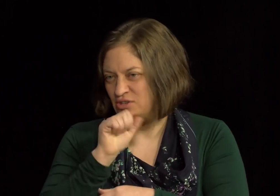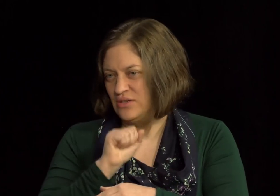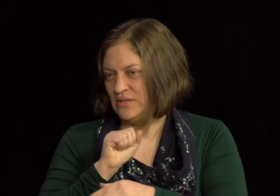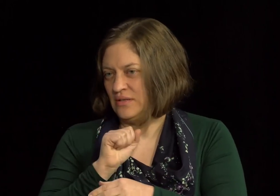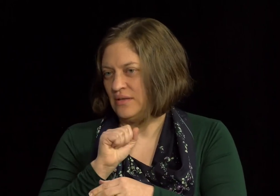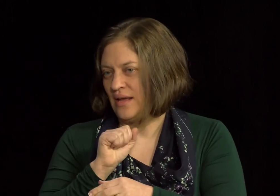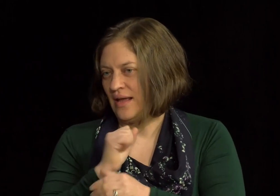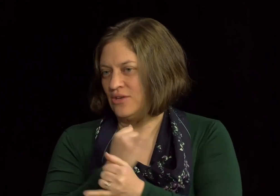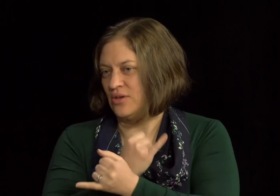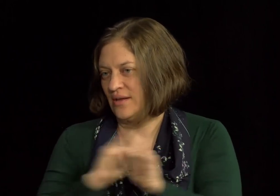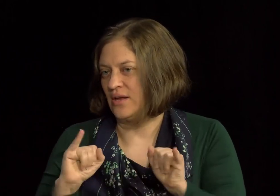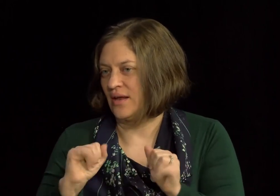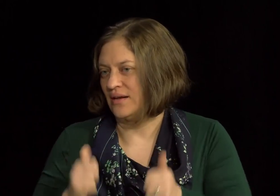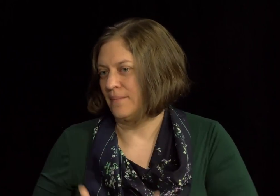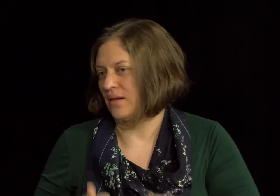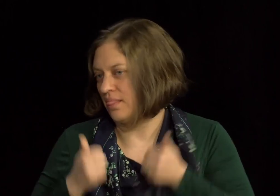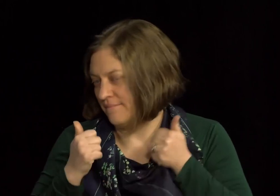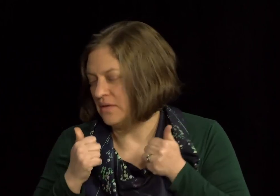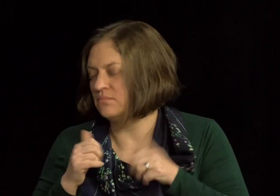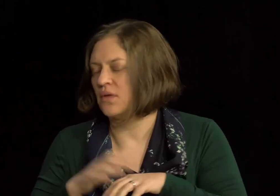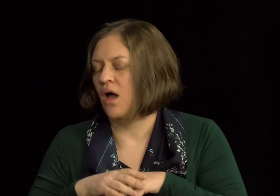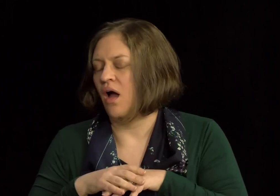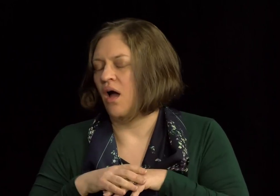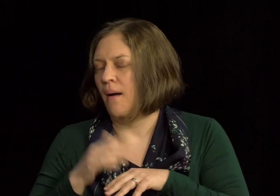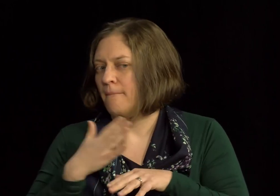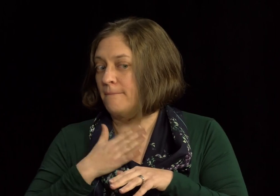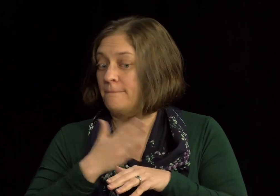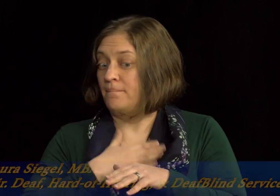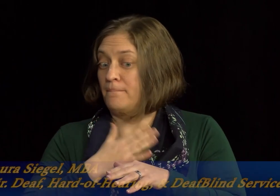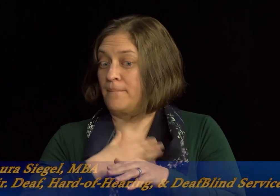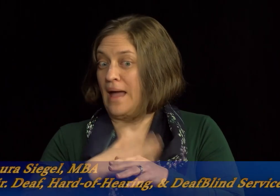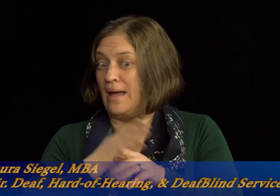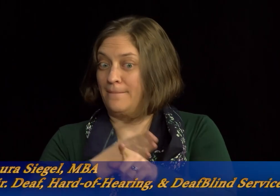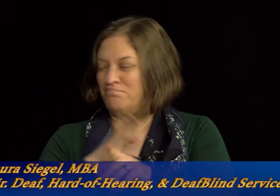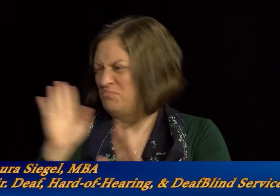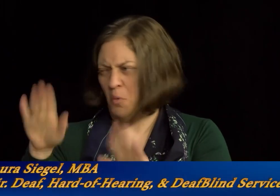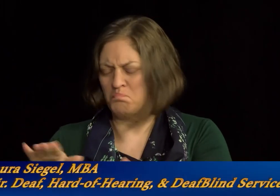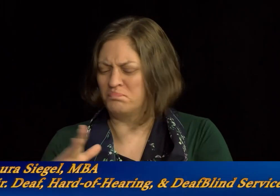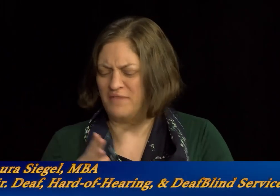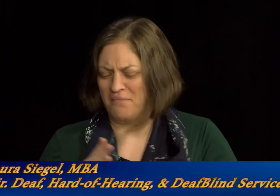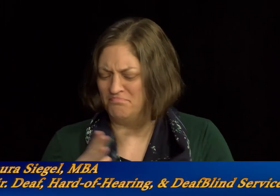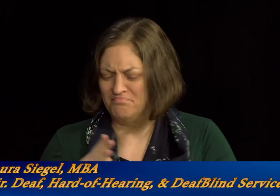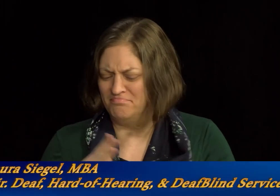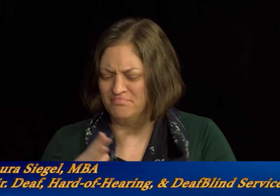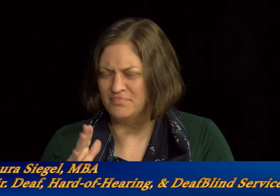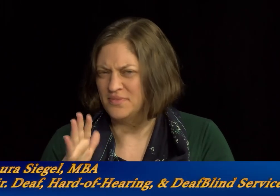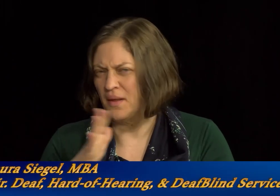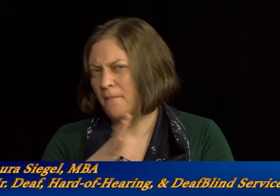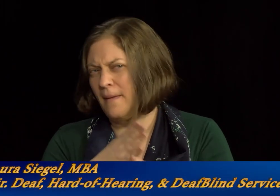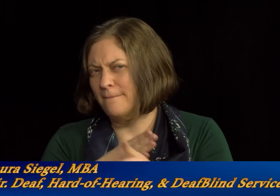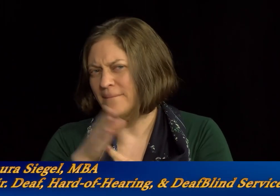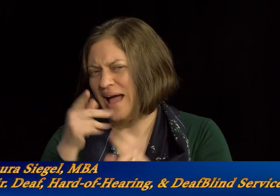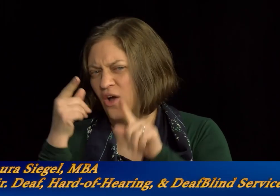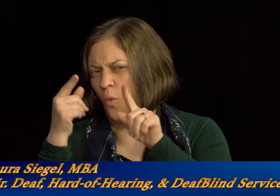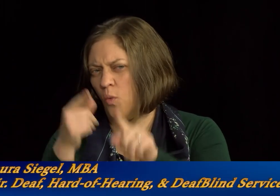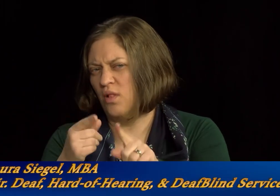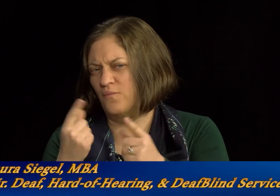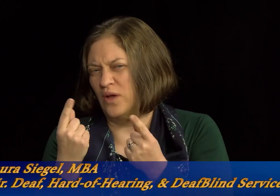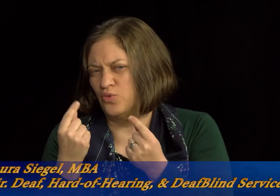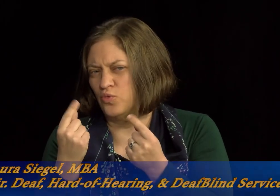Disabilities and Aging and Independent Living. I apologize. Oh, no, no, no worries. Just to clarify. So what are the